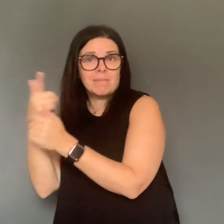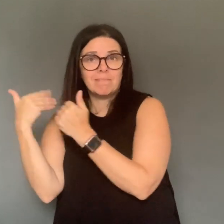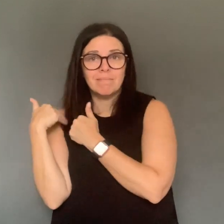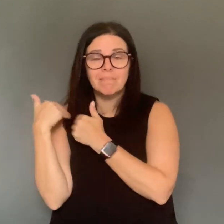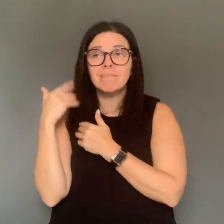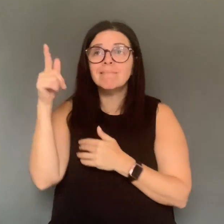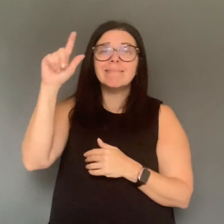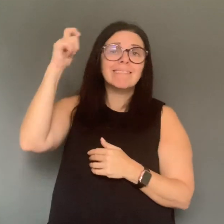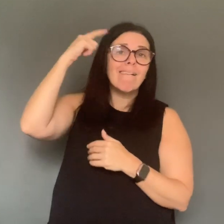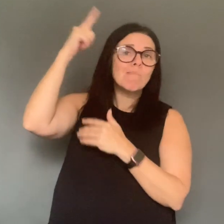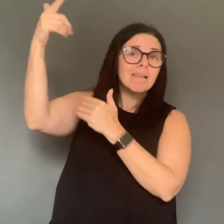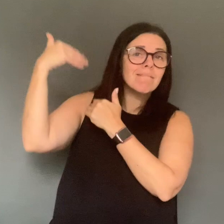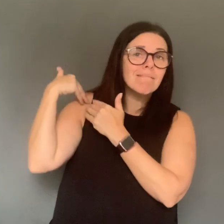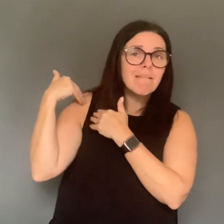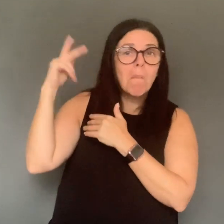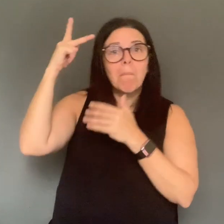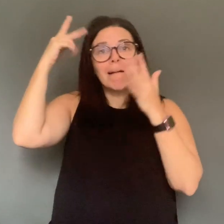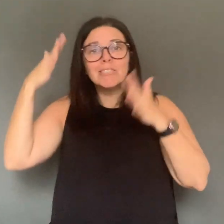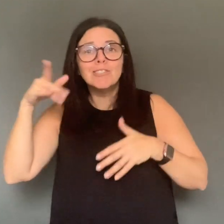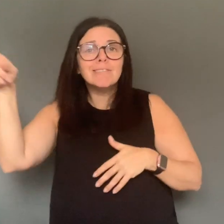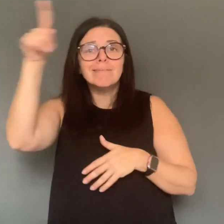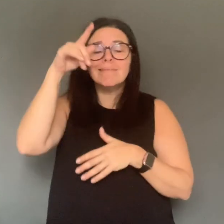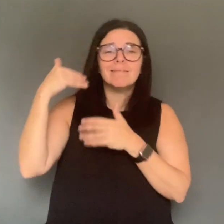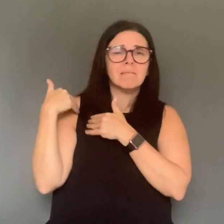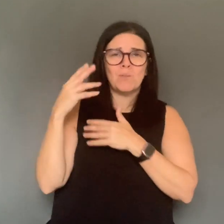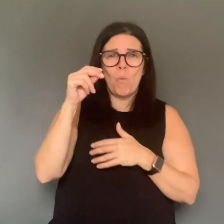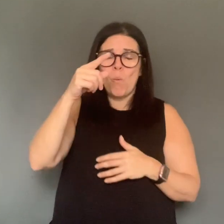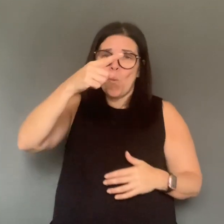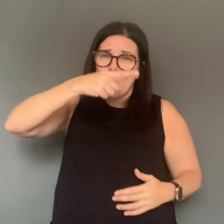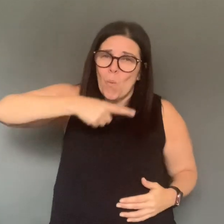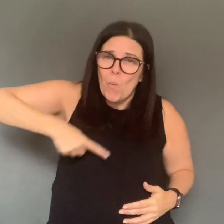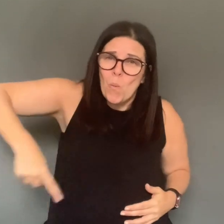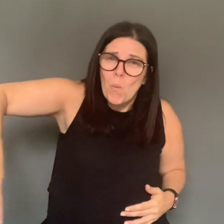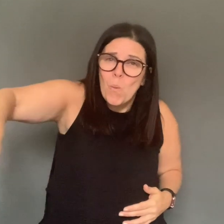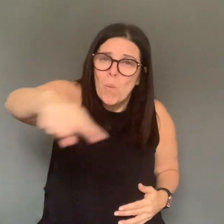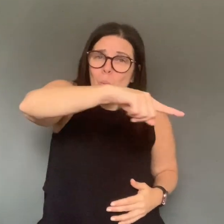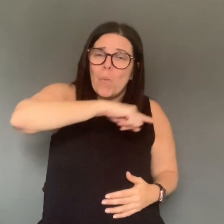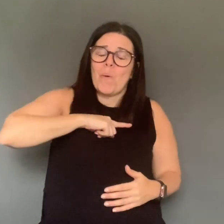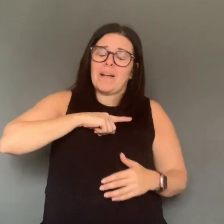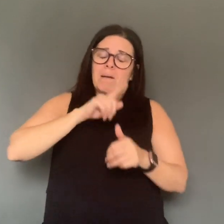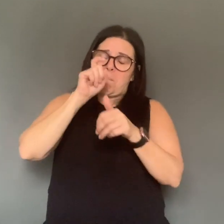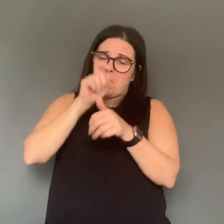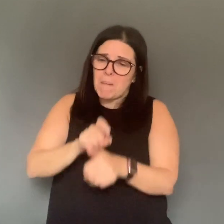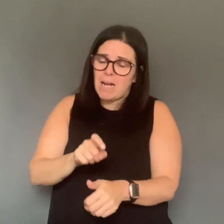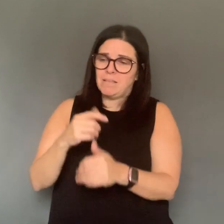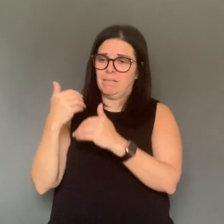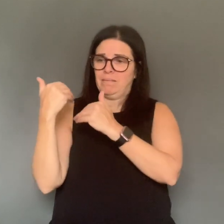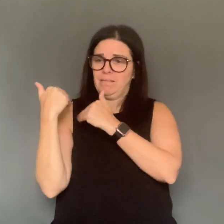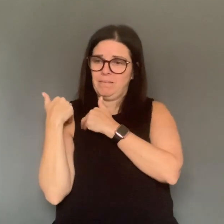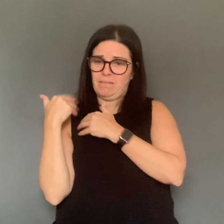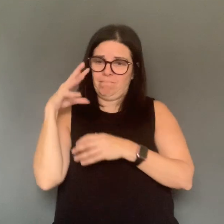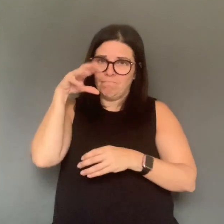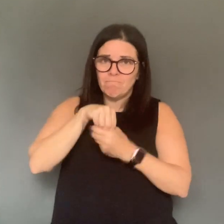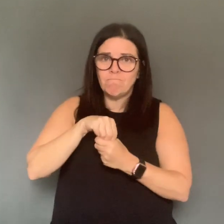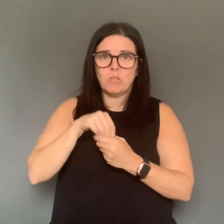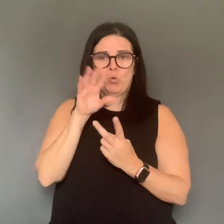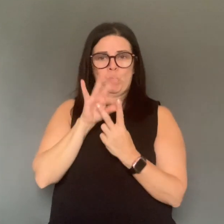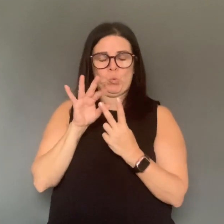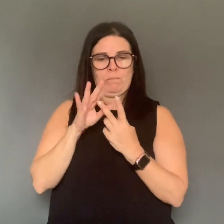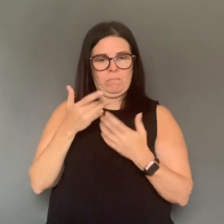Yeah, I'm just wondering if you could break down from the total number, how many of these are travel-related, how many are community